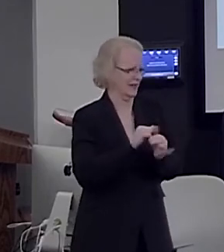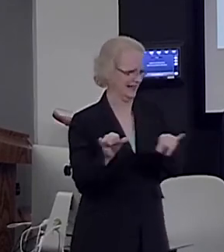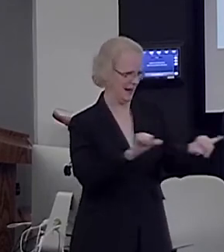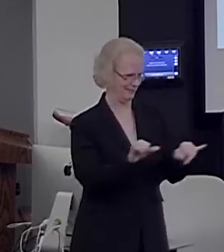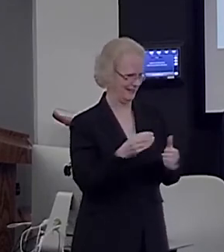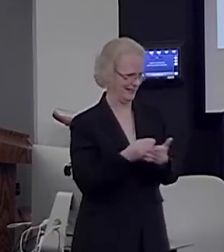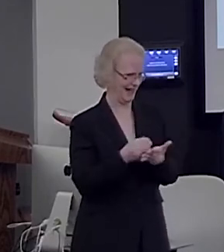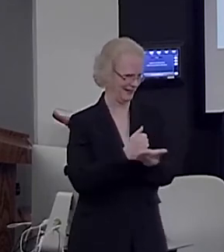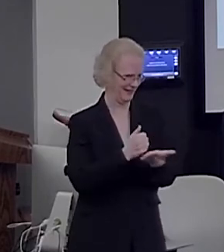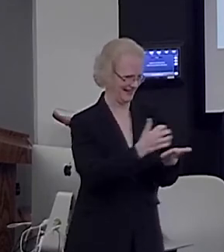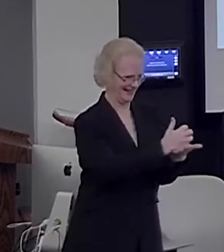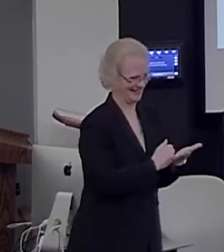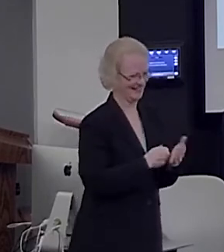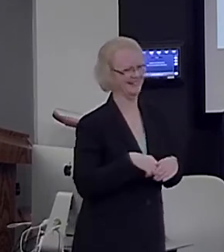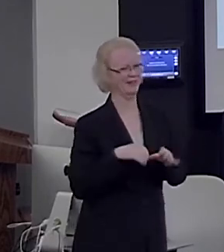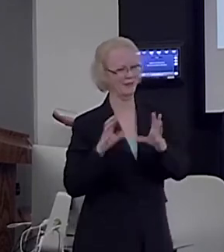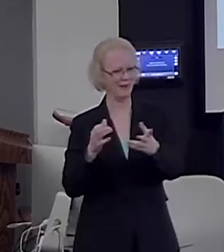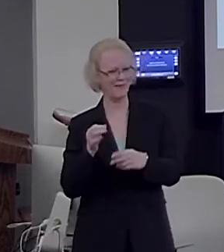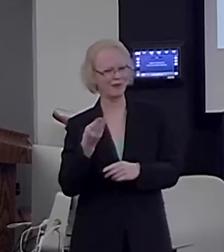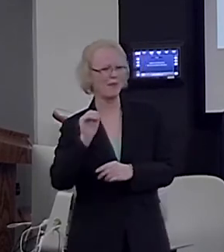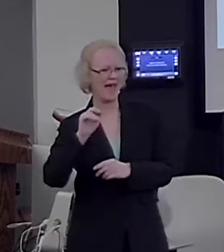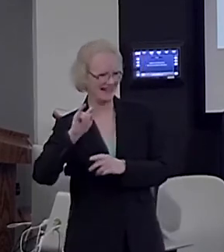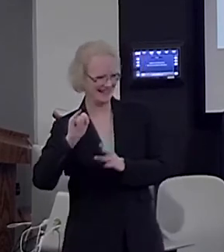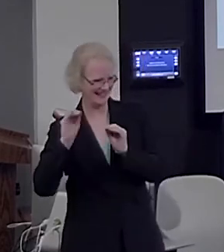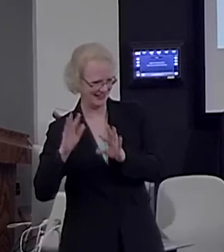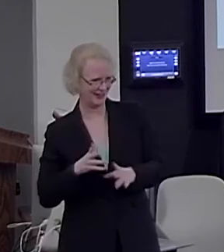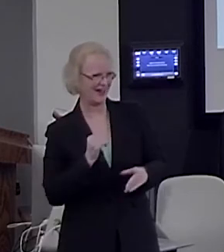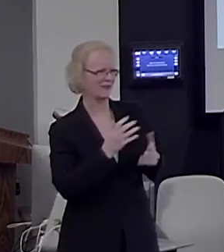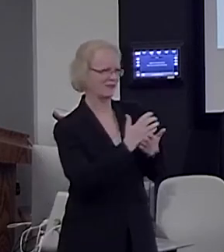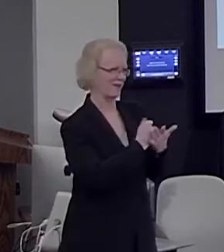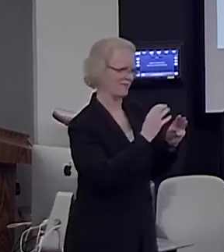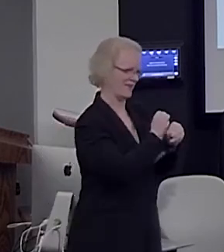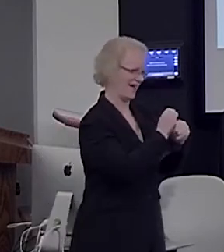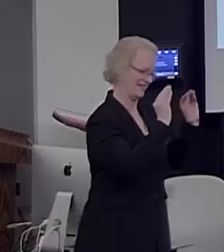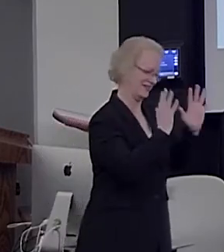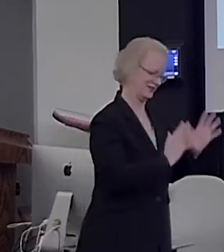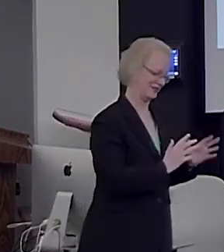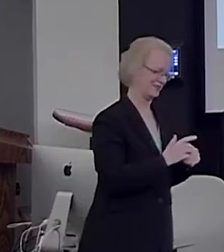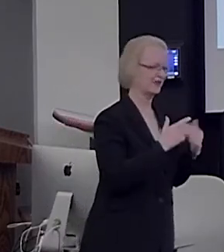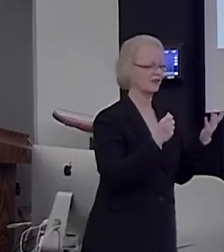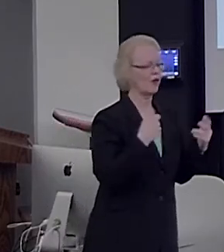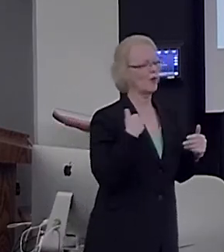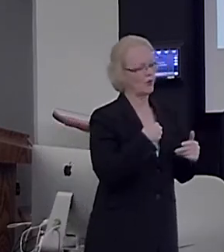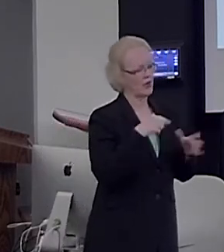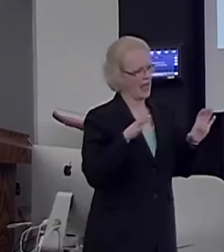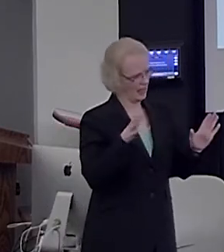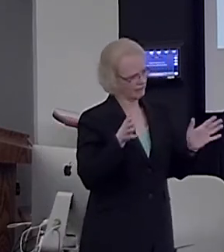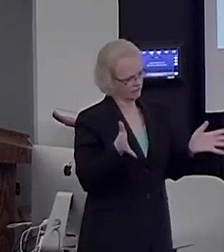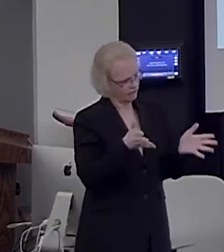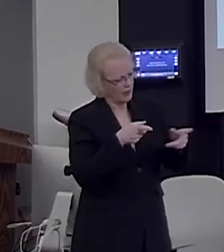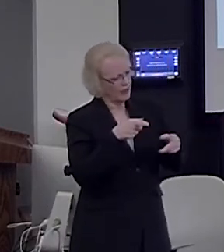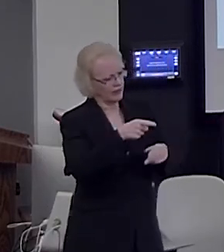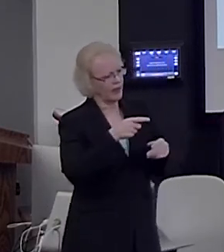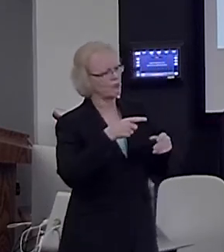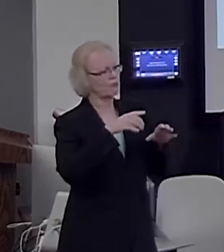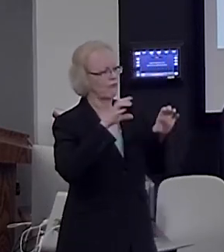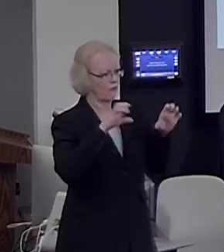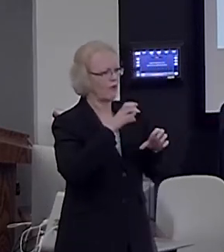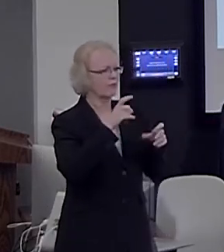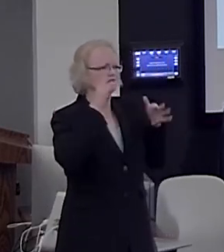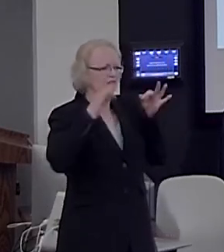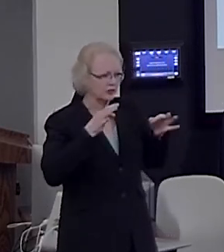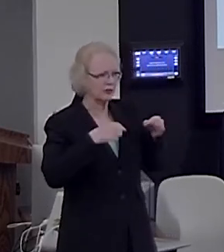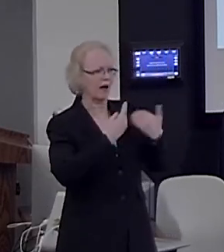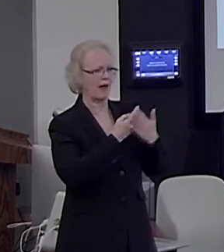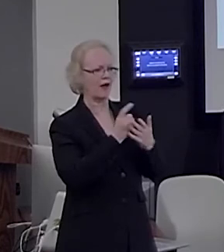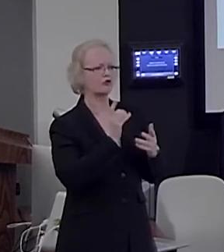So, what we did was we asked them to perform a fast, intuitive judgment on spoken statements. We wanted